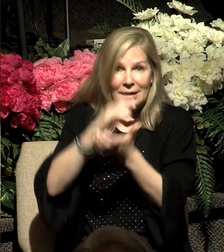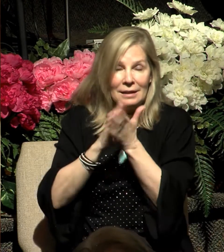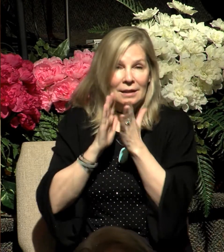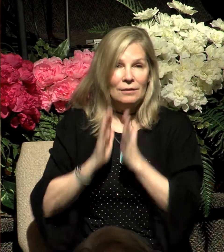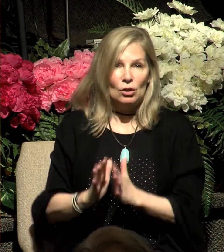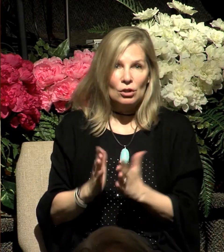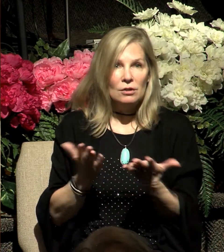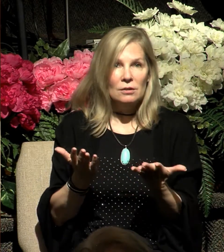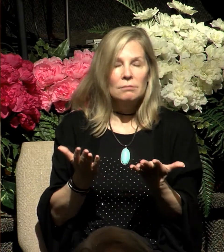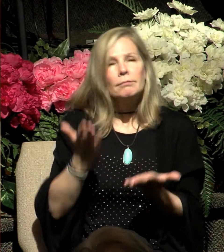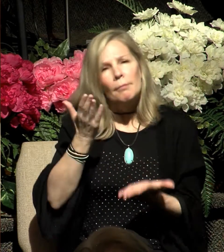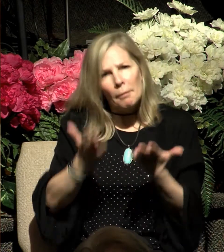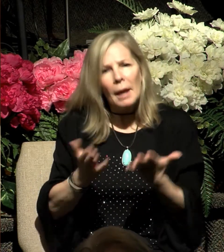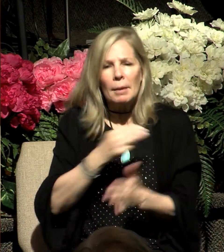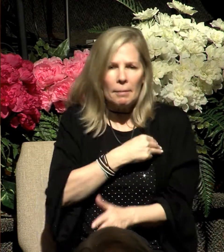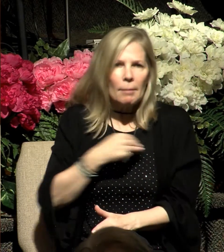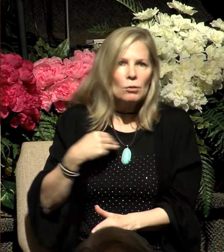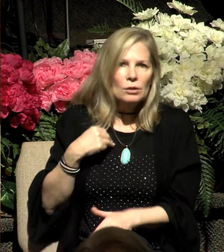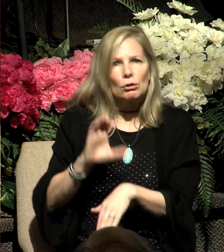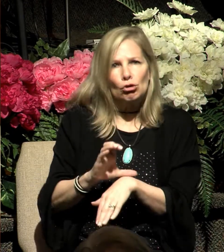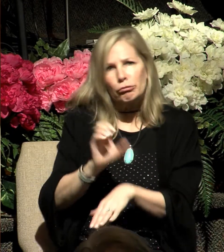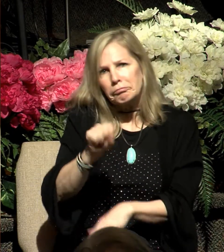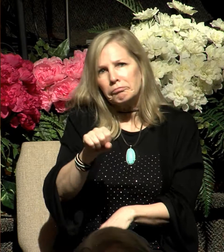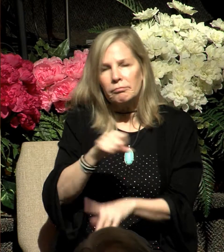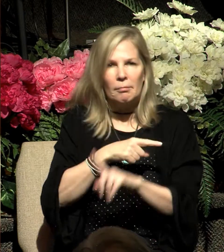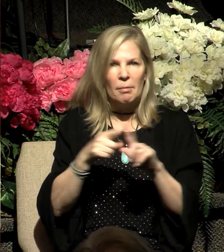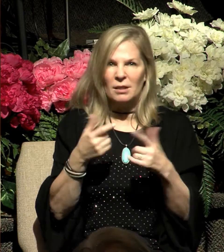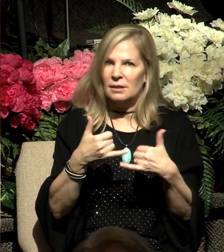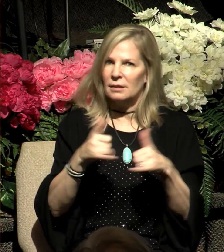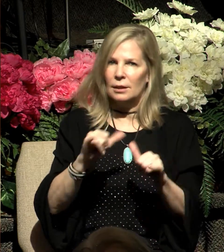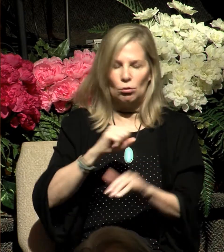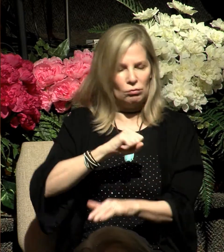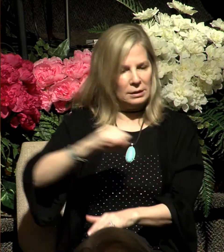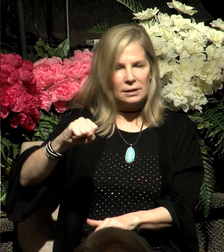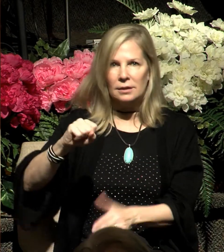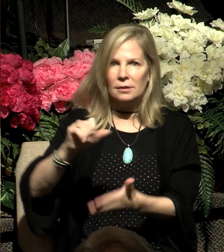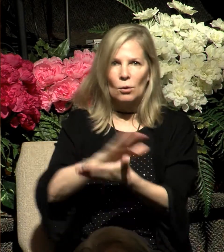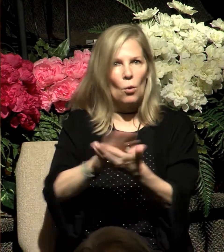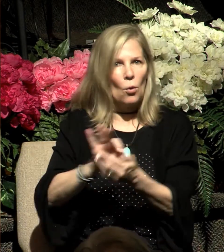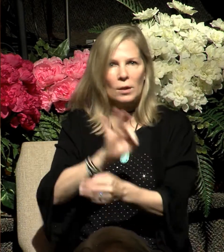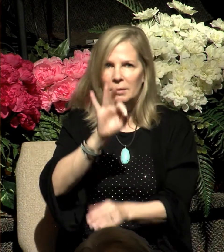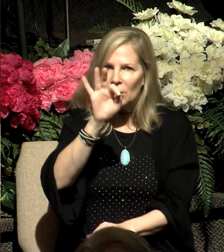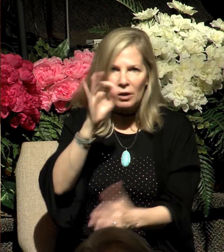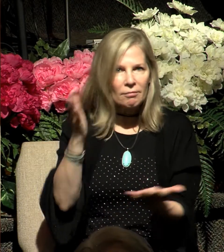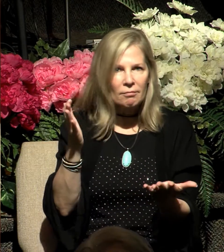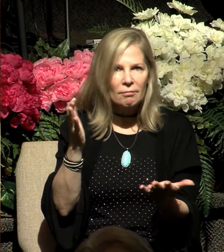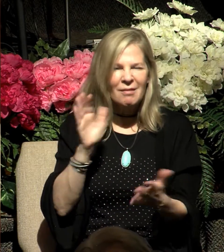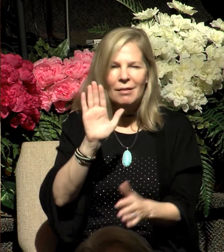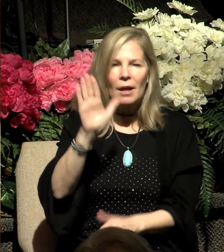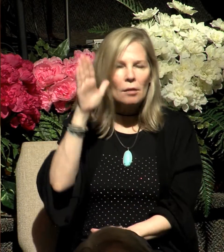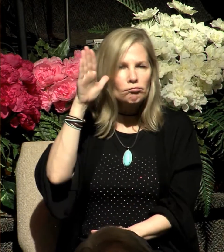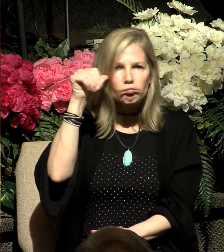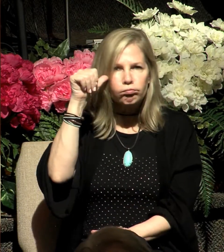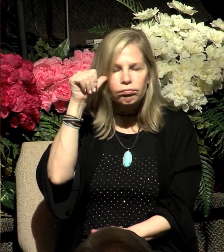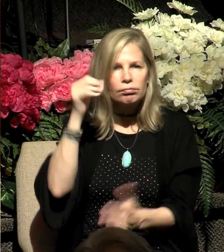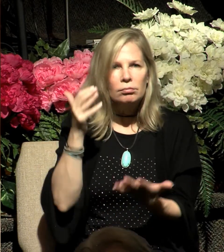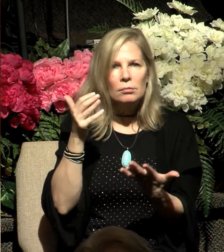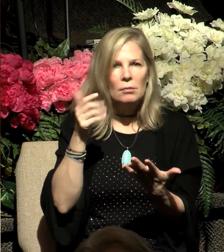They may be members of the church, but they still resist the Holy Spirit and their necks have become stiff. They are set in their